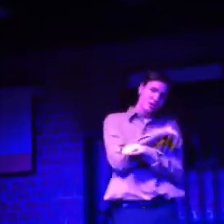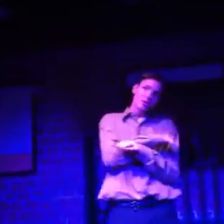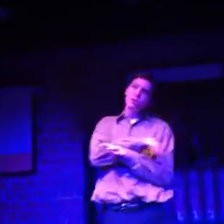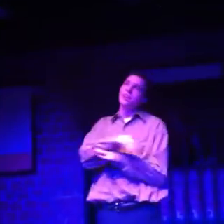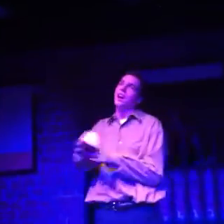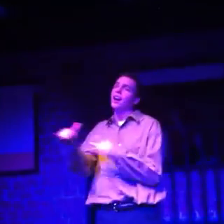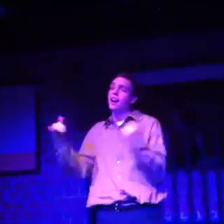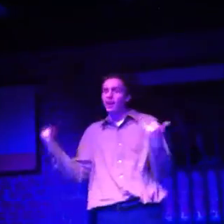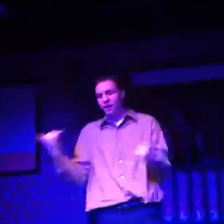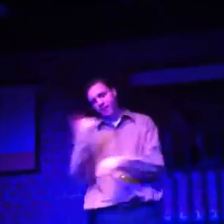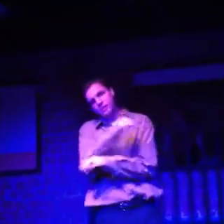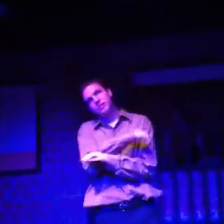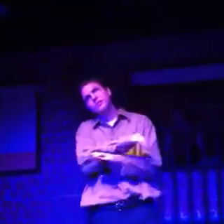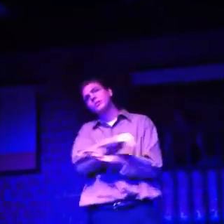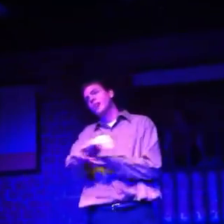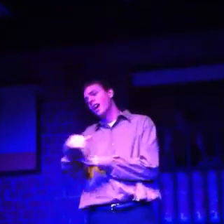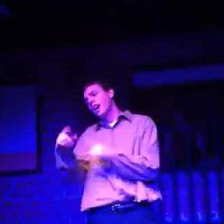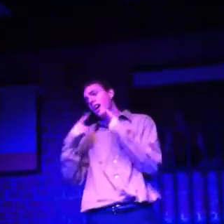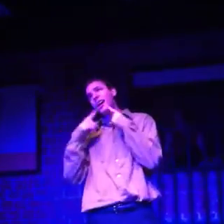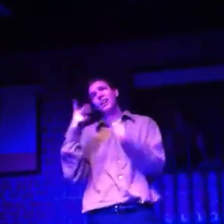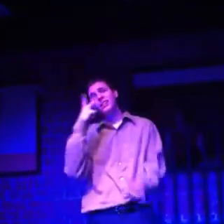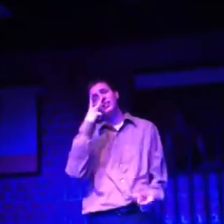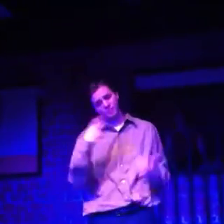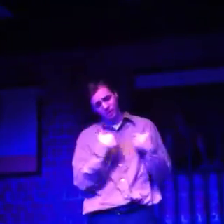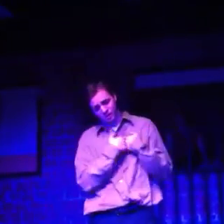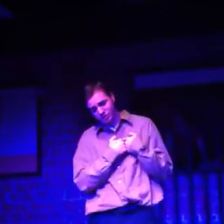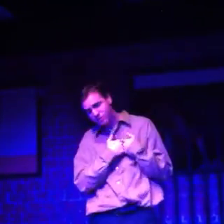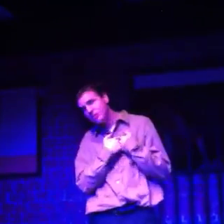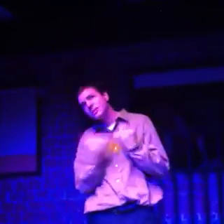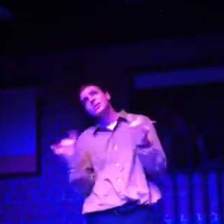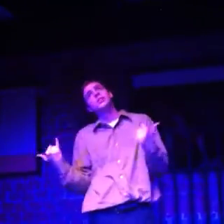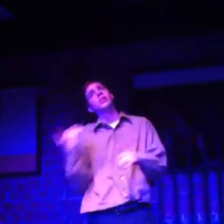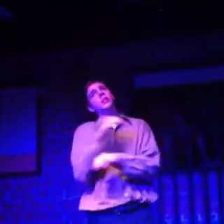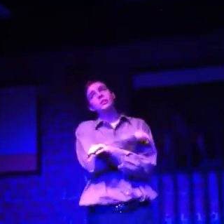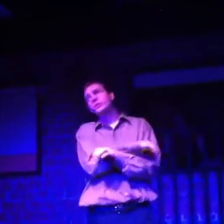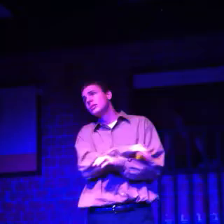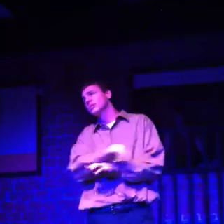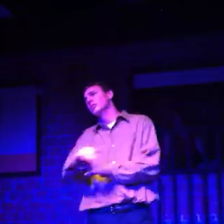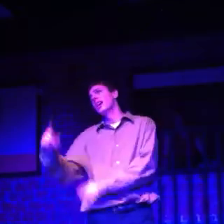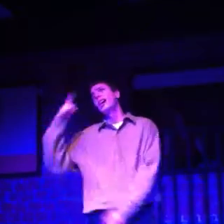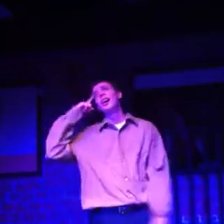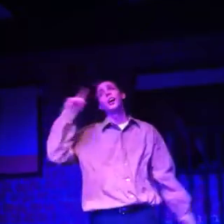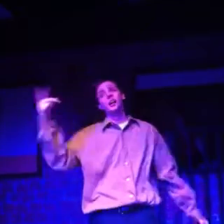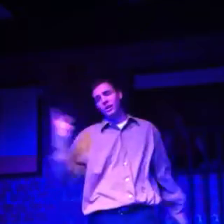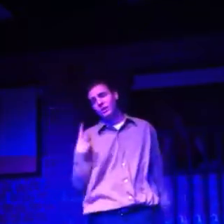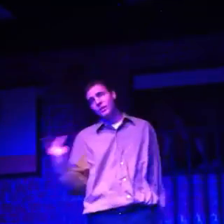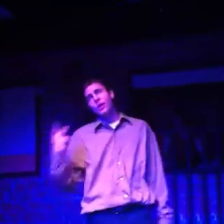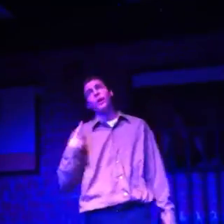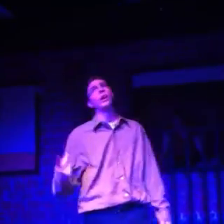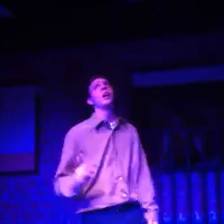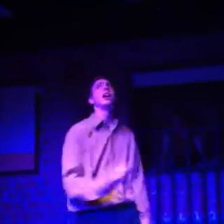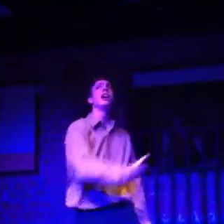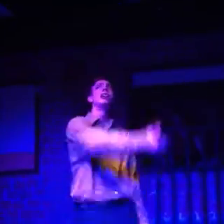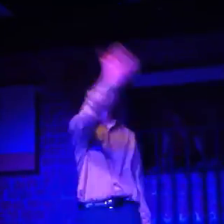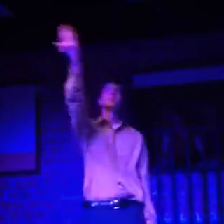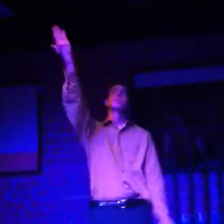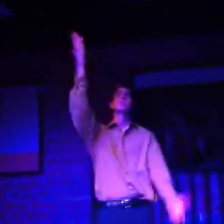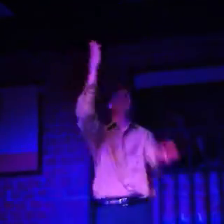Tonight, tonight, I'll see my love tonight And for us, stars